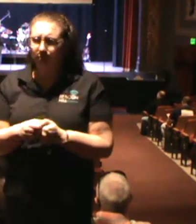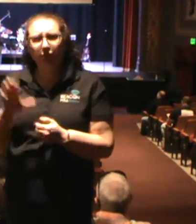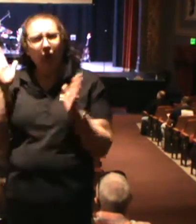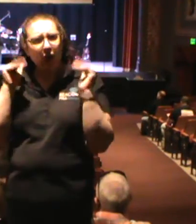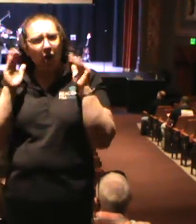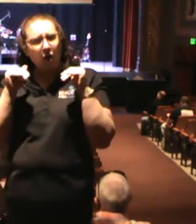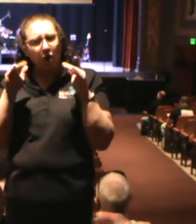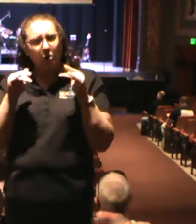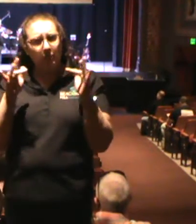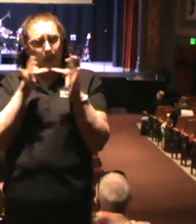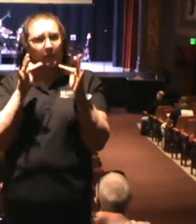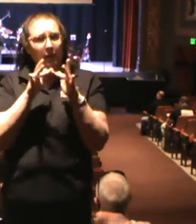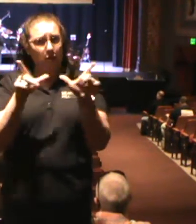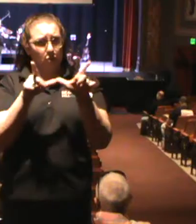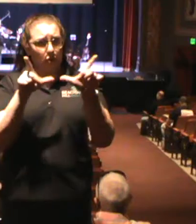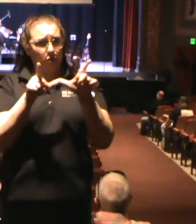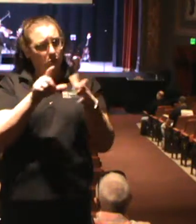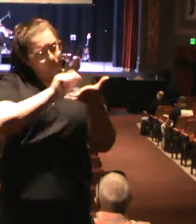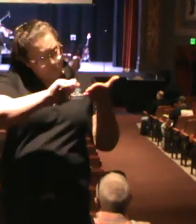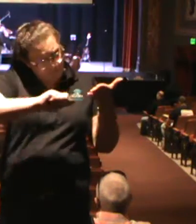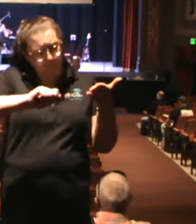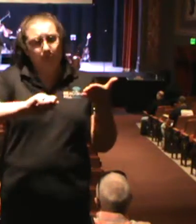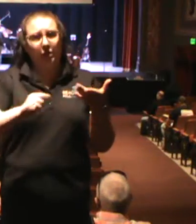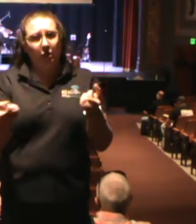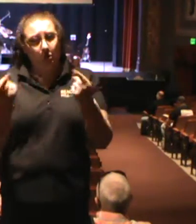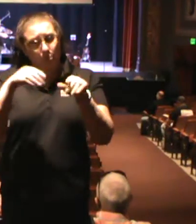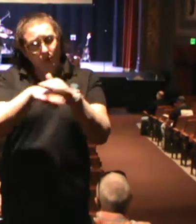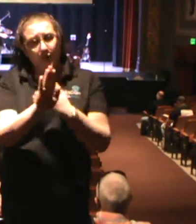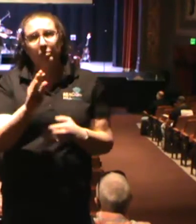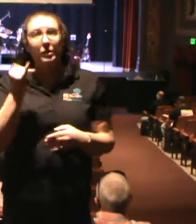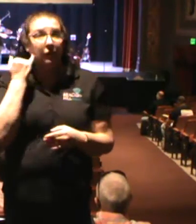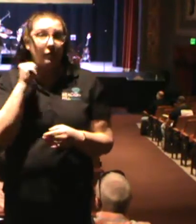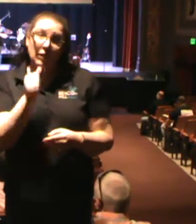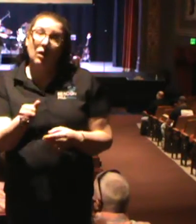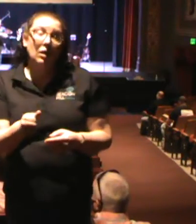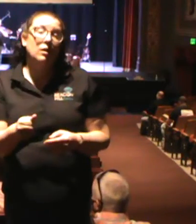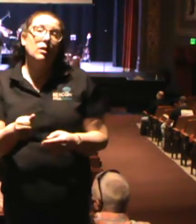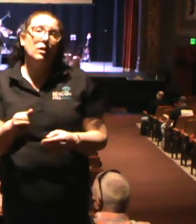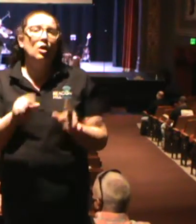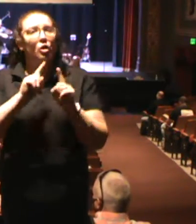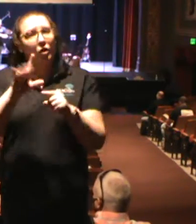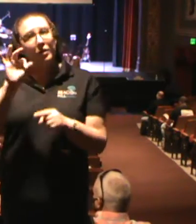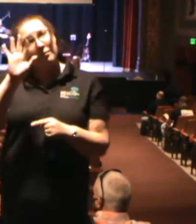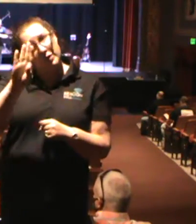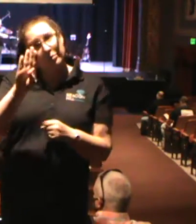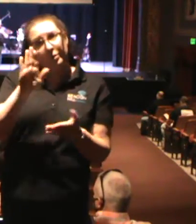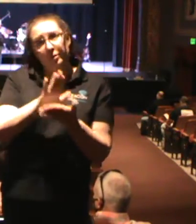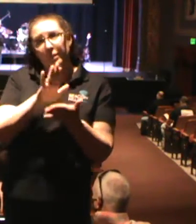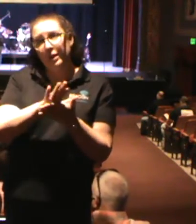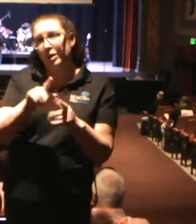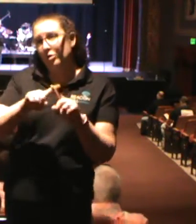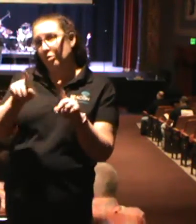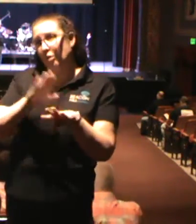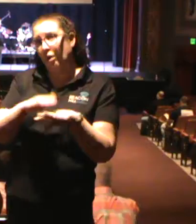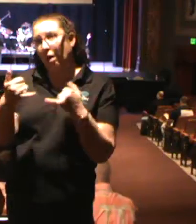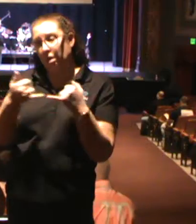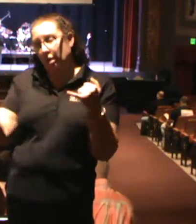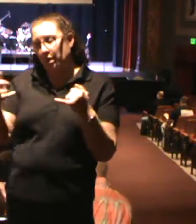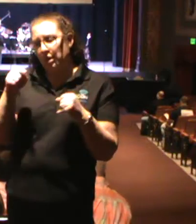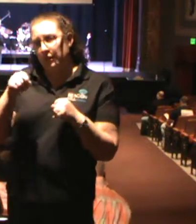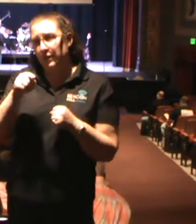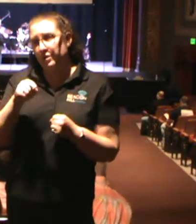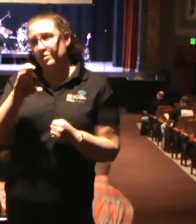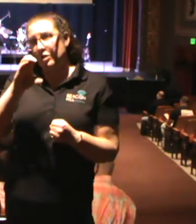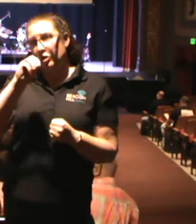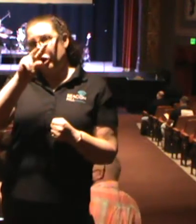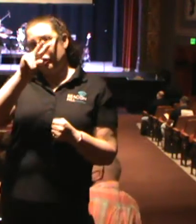connection card already when you came in. If you haven't, go to our Facebook page and do that, or you can do it online. In this COVID-19 world that we